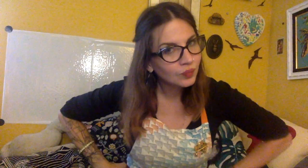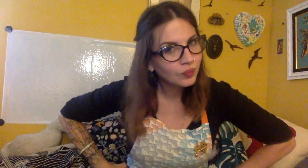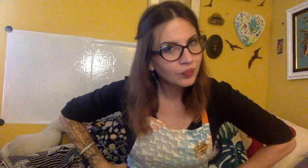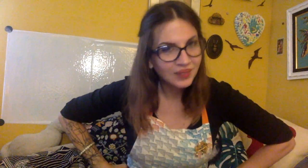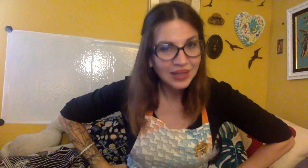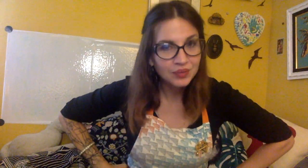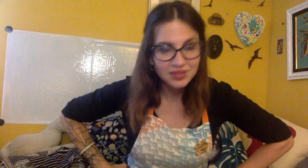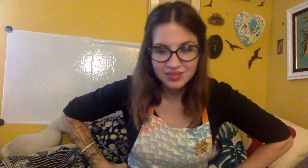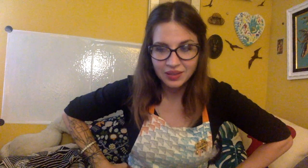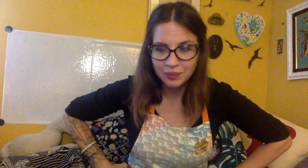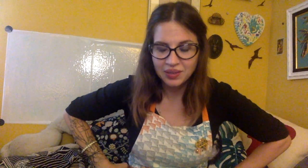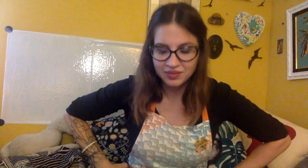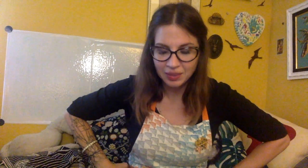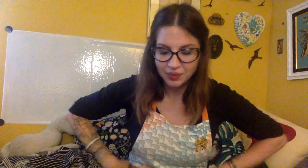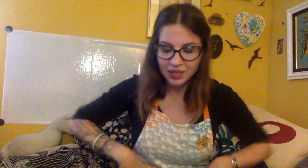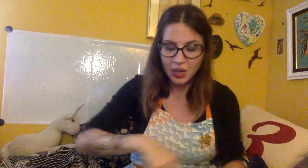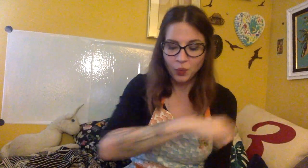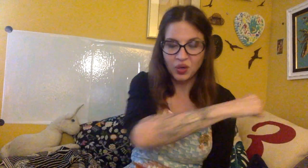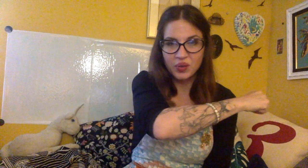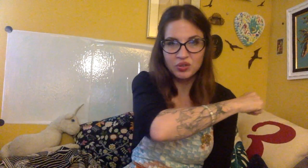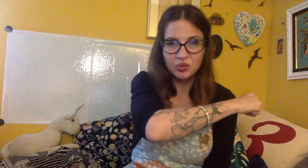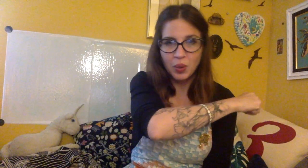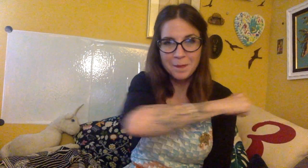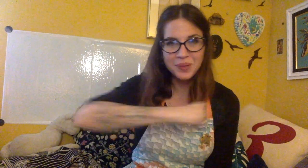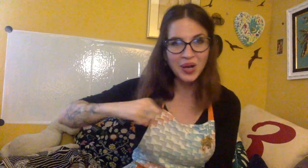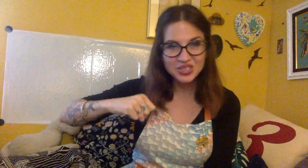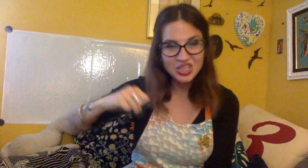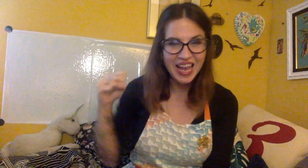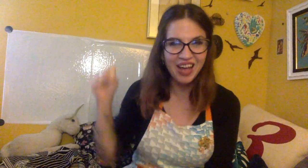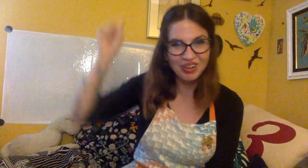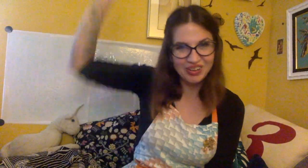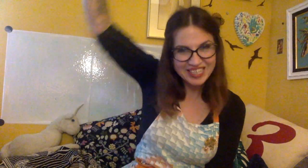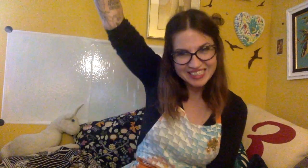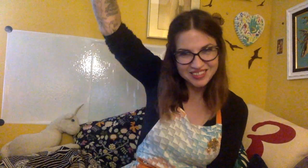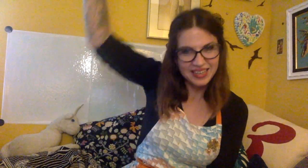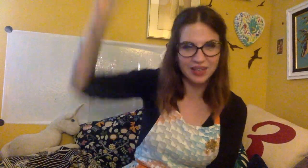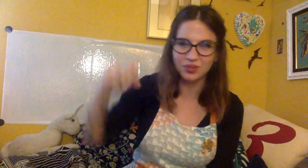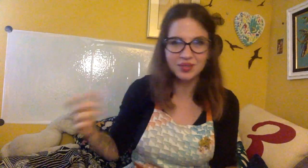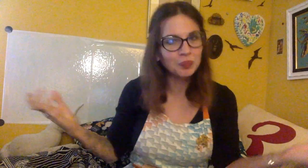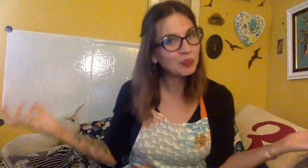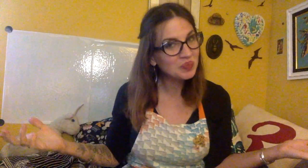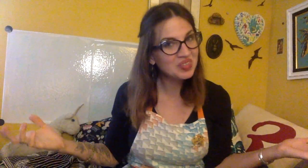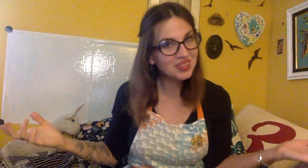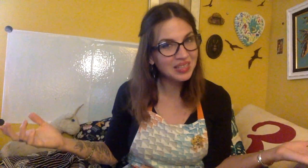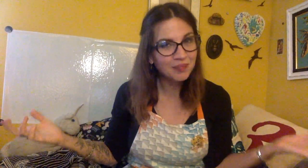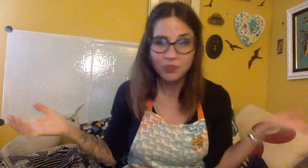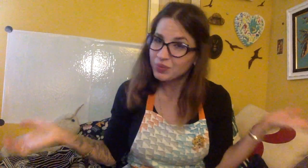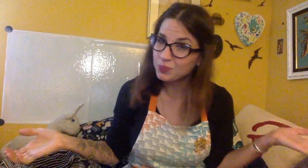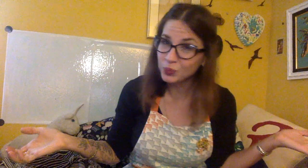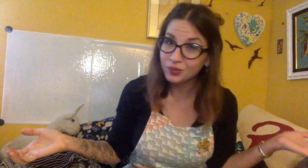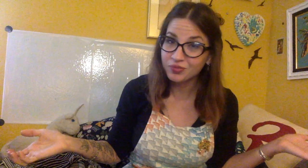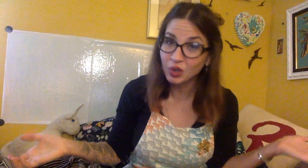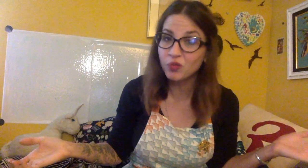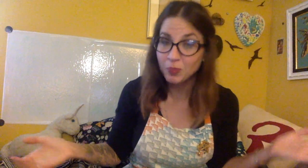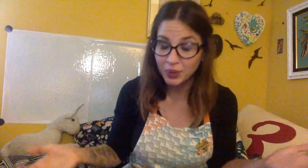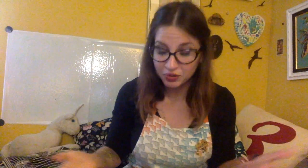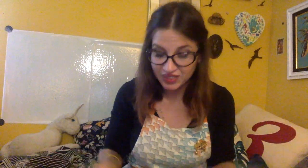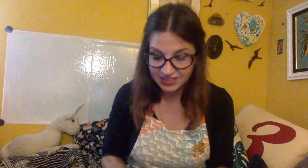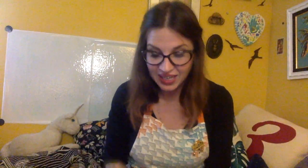That was a silly mess up. We're going to punch out our ins sounds. See, Ms. Poole's far from perfect. I